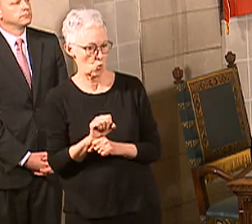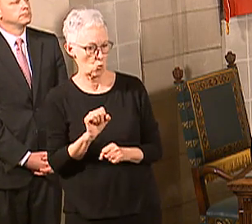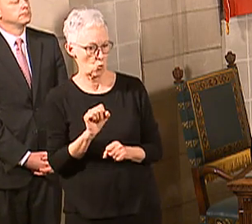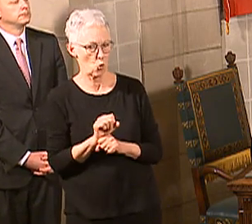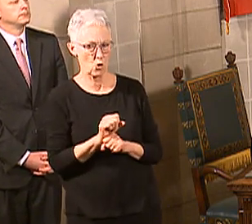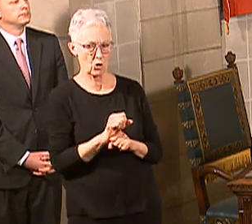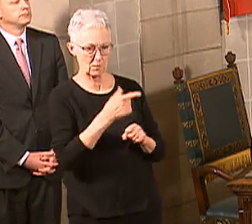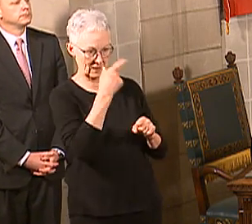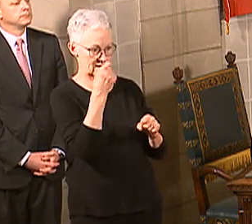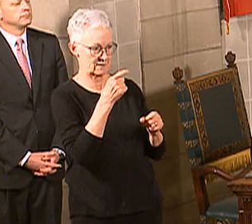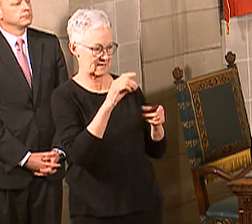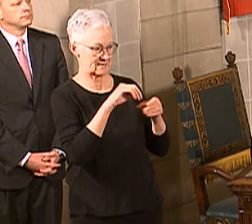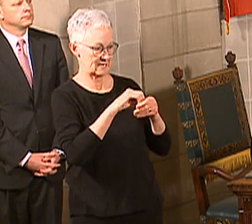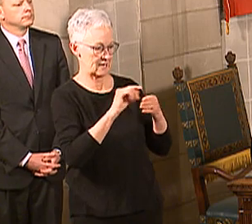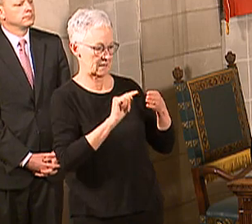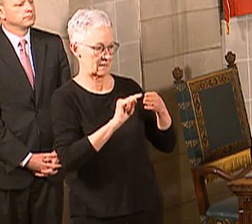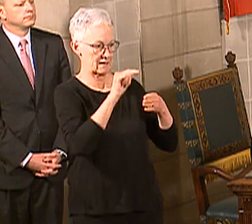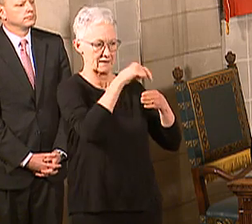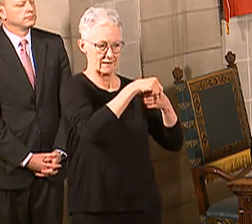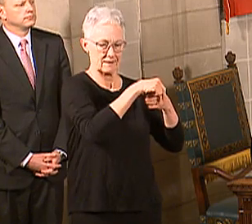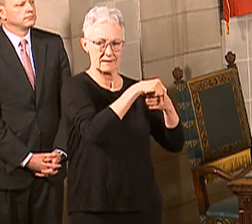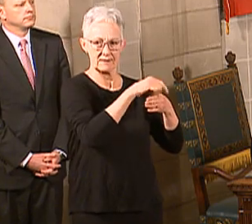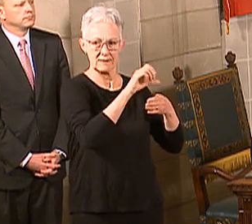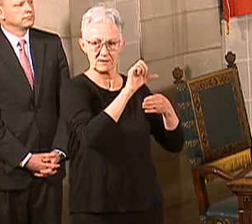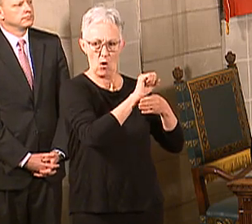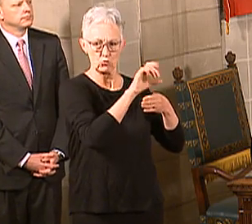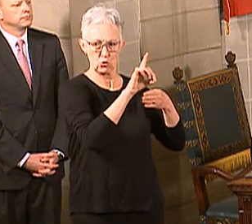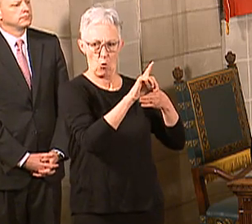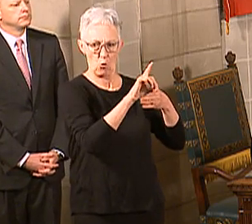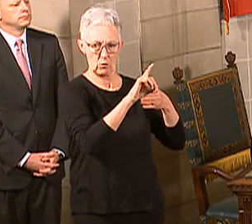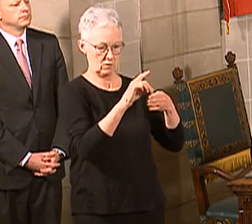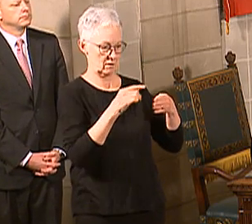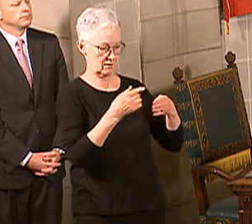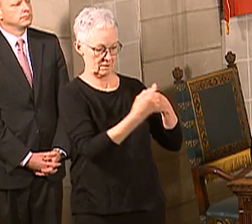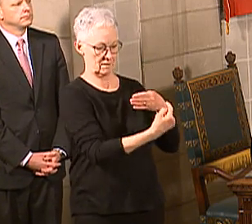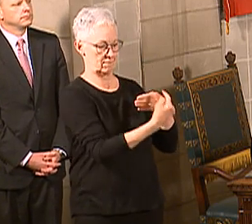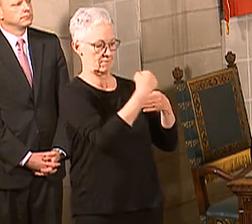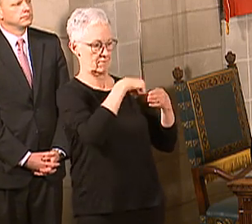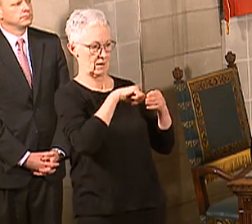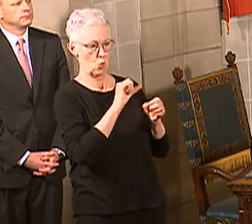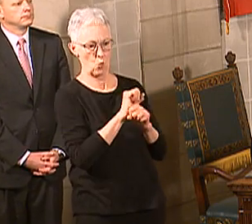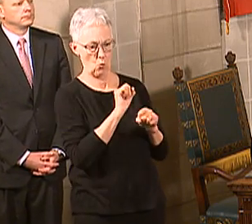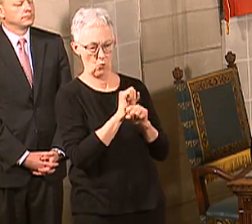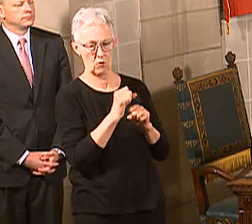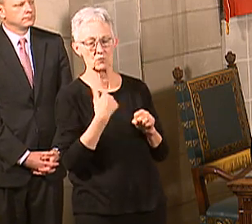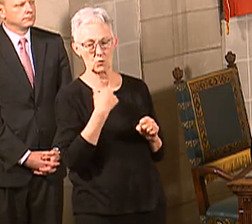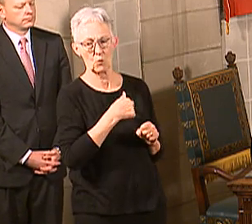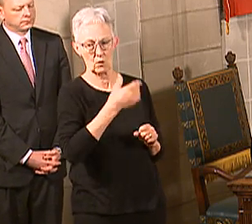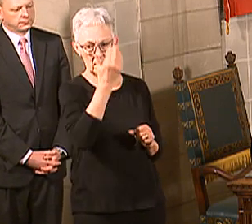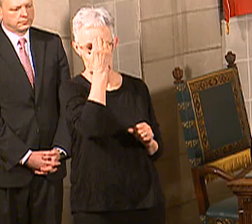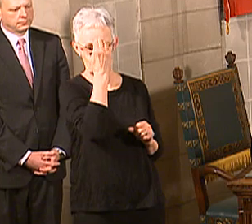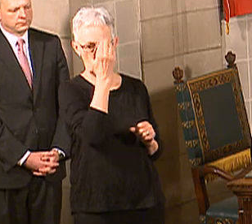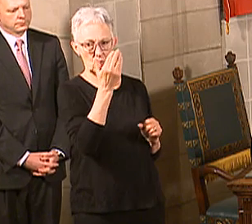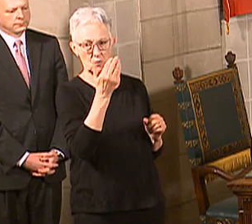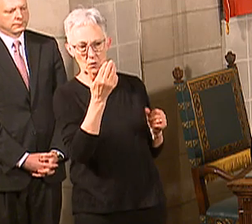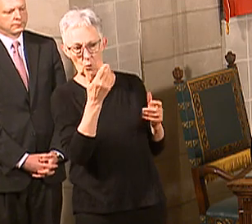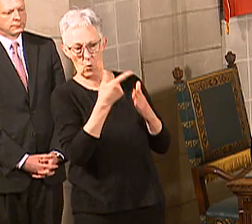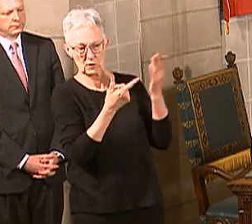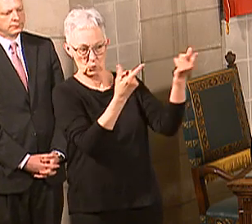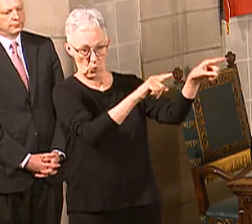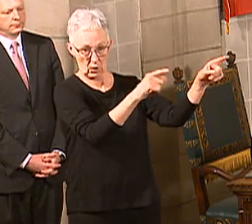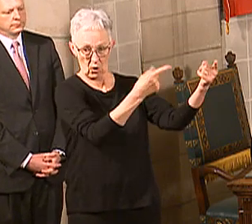regard to that. Both concerns are valid concerns, and we'll just continue to stay in touch to know what steps are going to be appropriate.